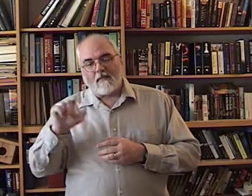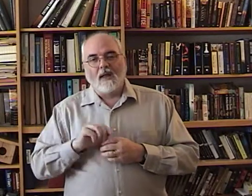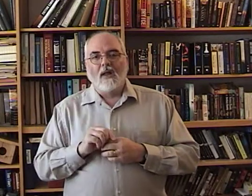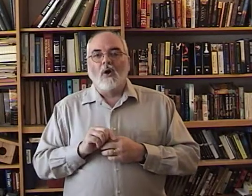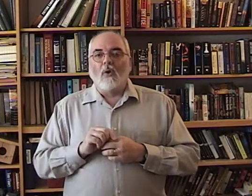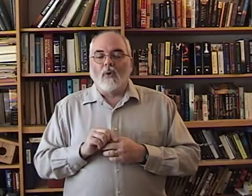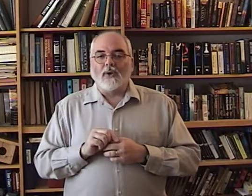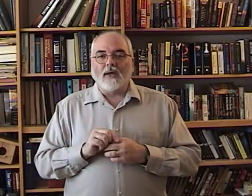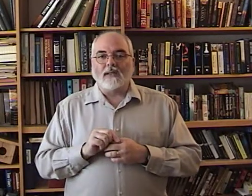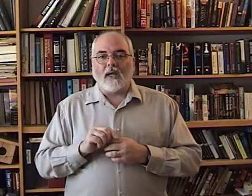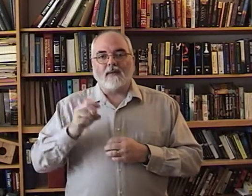Or you can say,